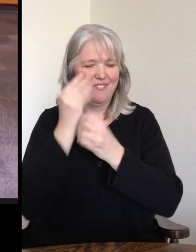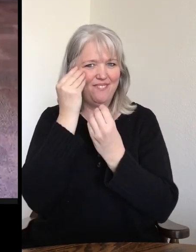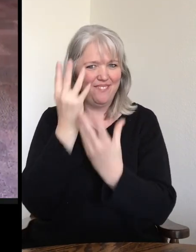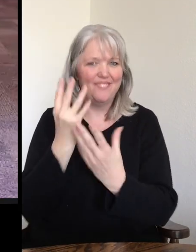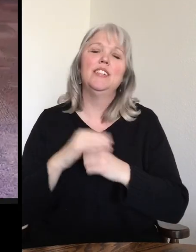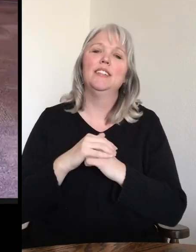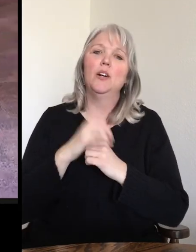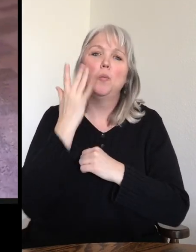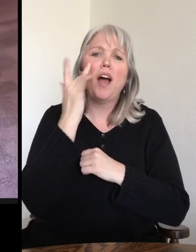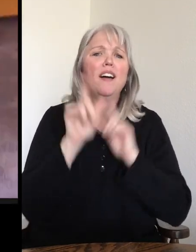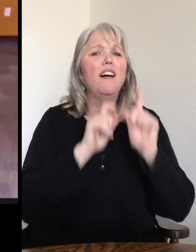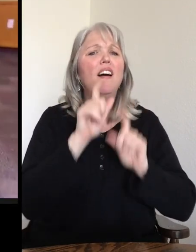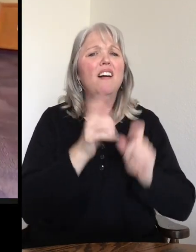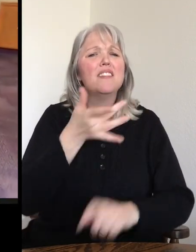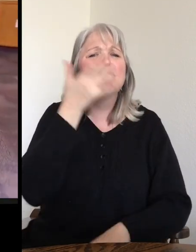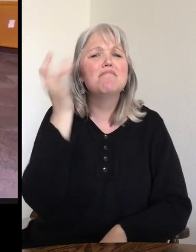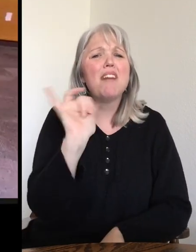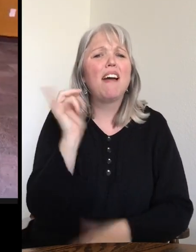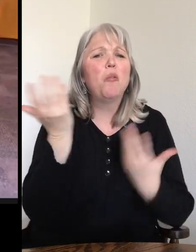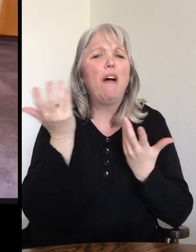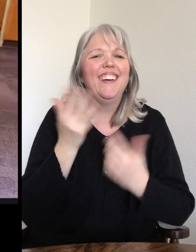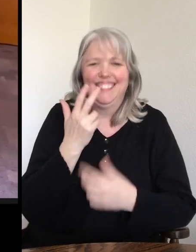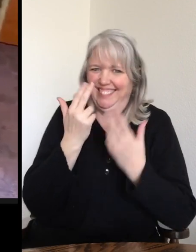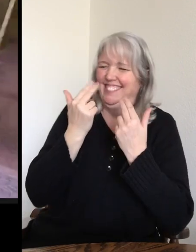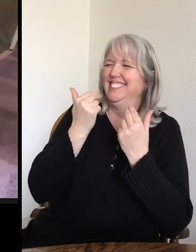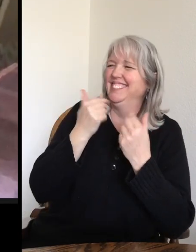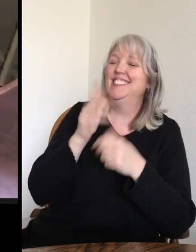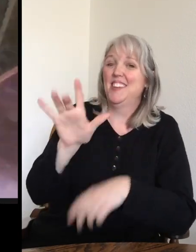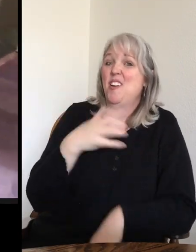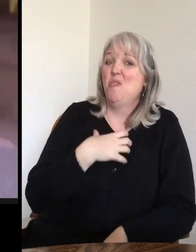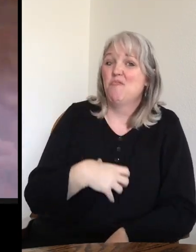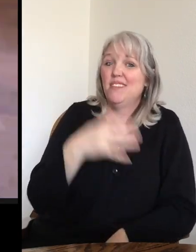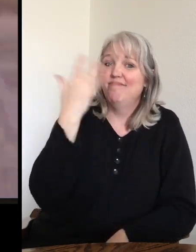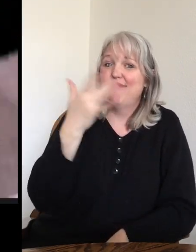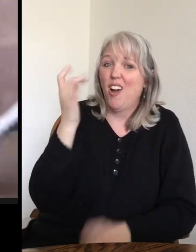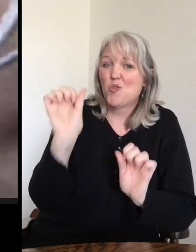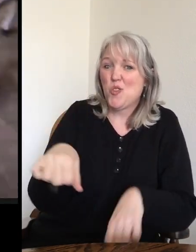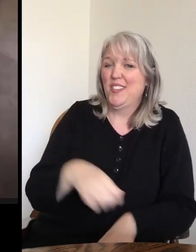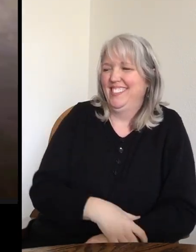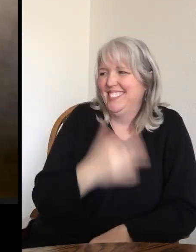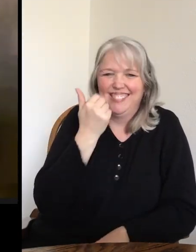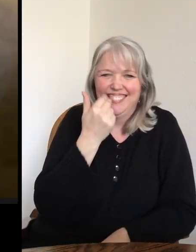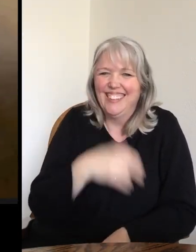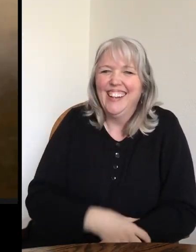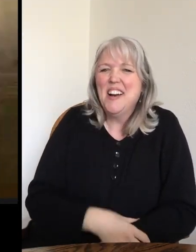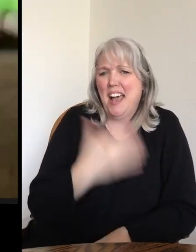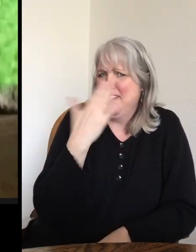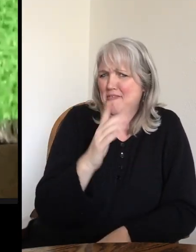because they're asking what they smell like. Yeah, I wish you guys could smell him. Although I'm not